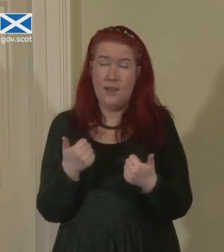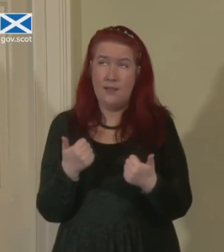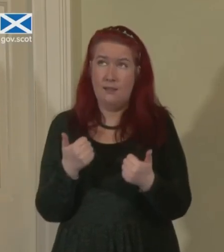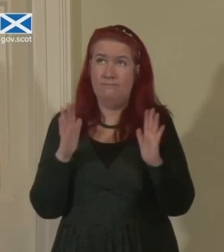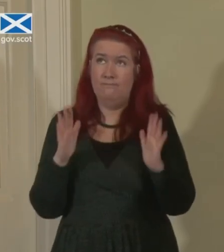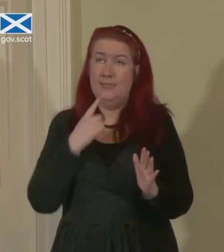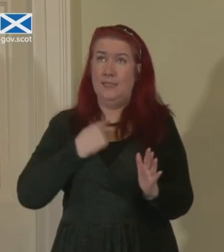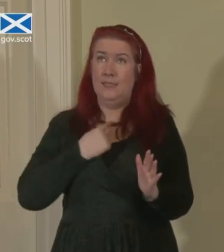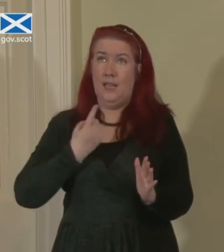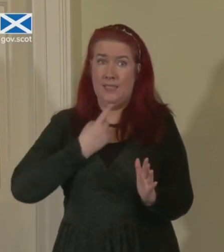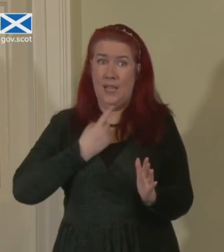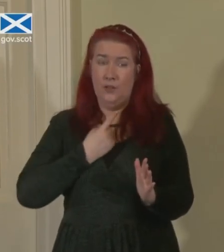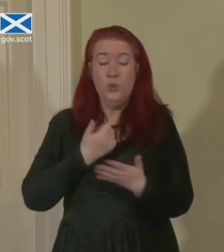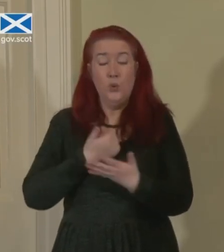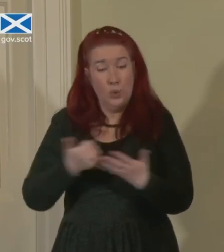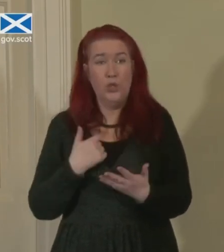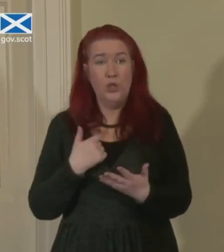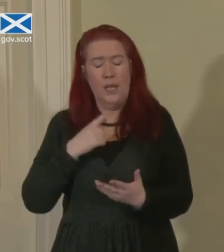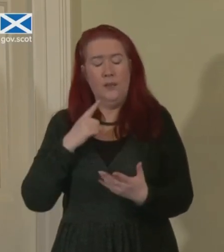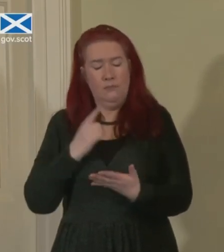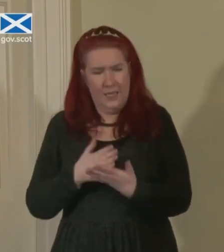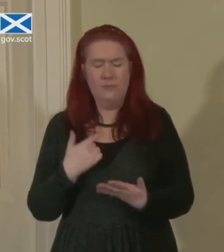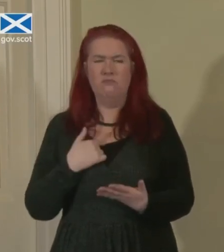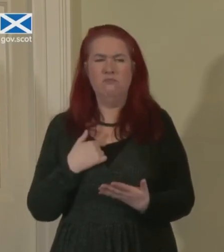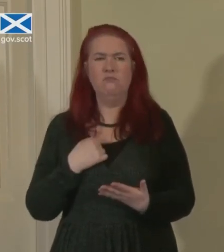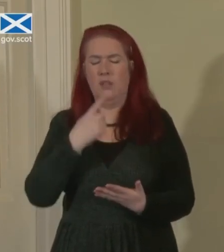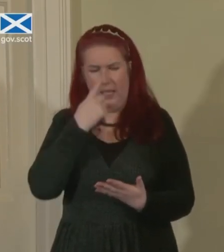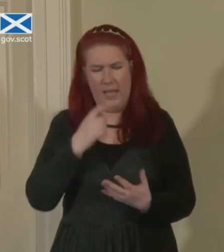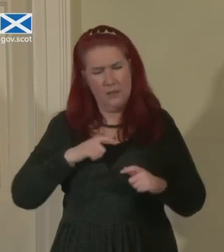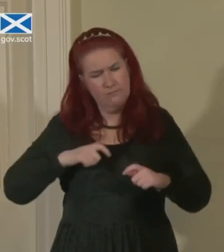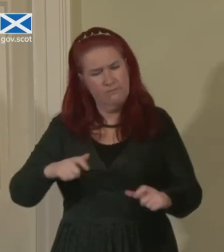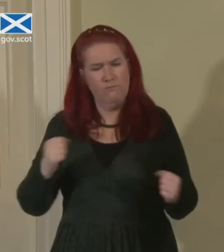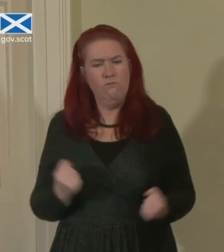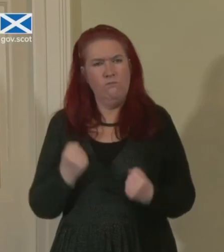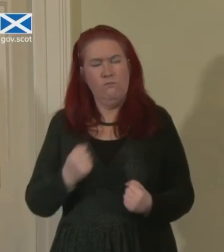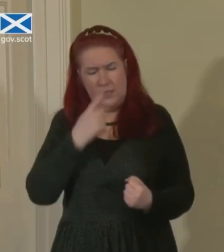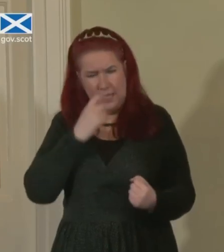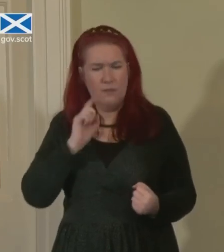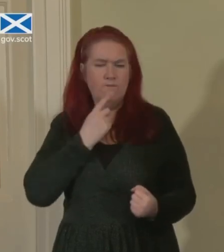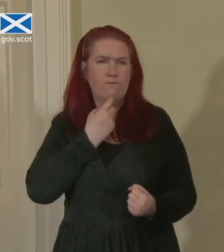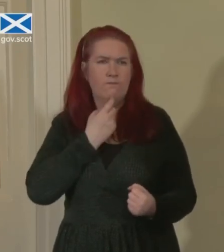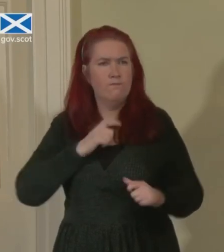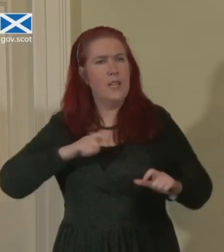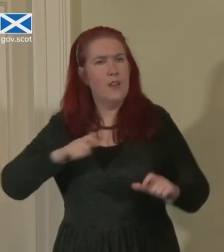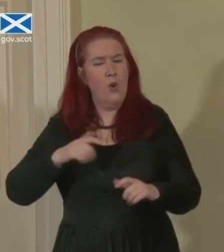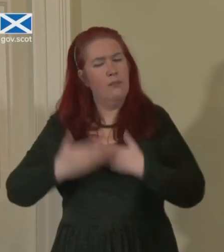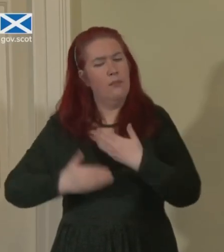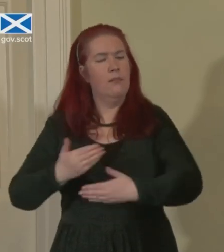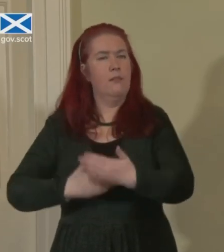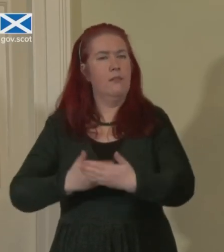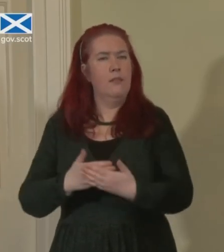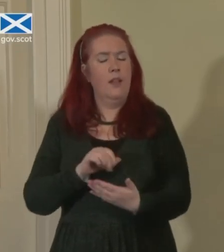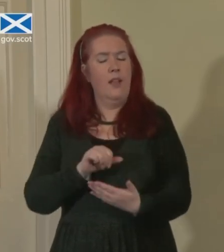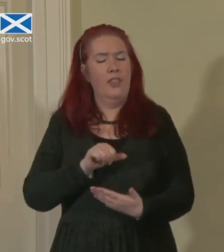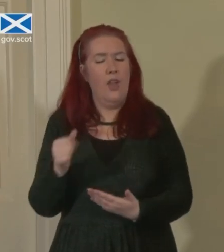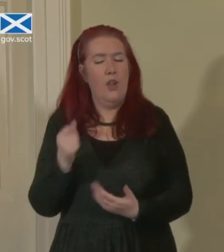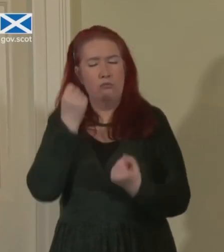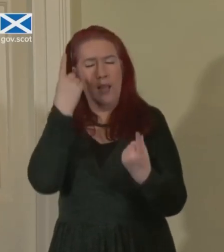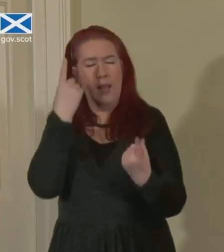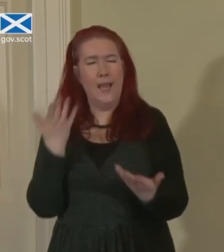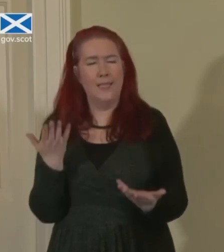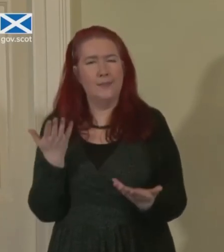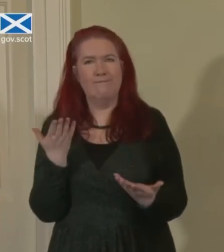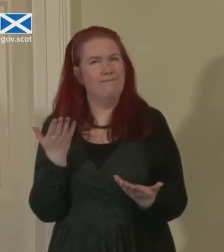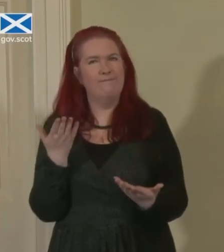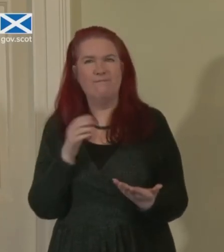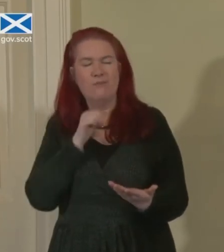tell myself, and usually I convince myself that I've got what it takes to keep going and keep going and keep going. But then I realised that that's maybe not as